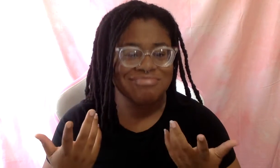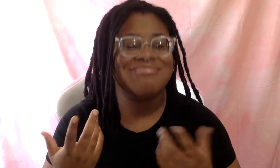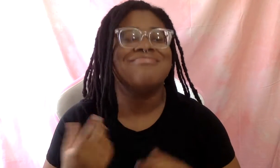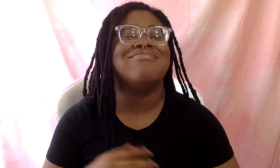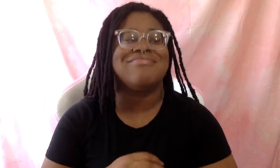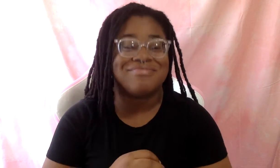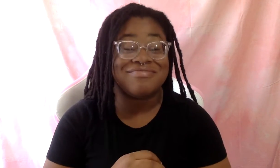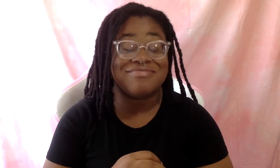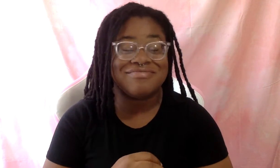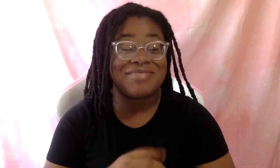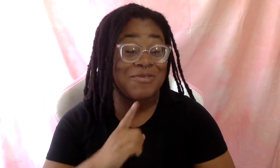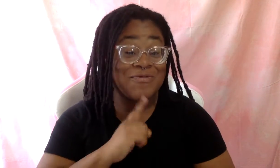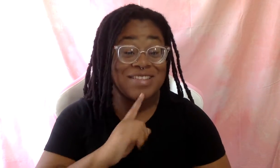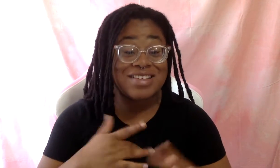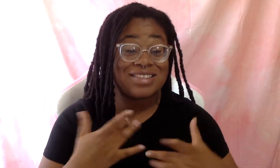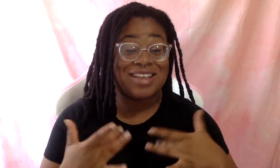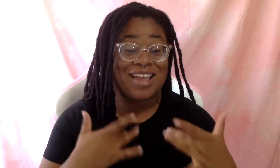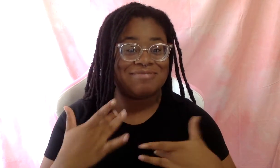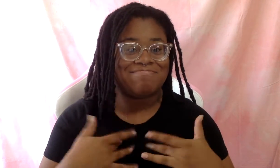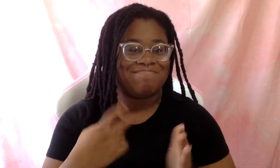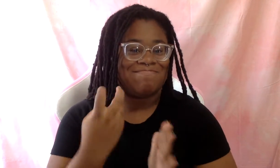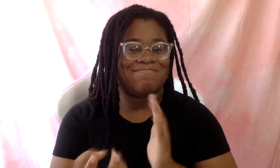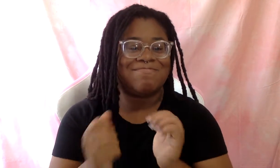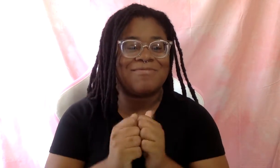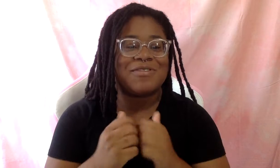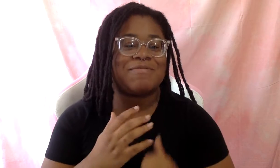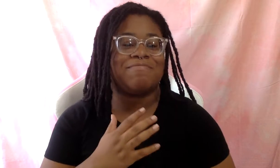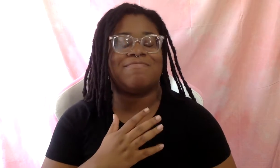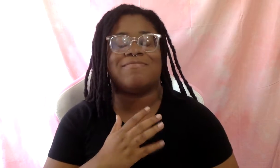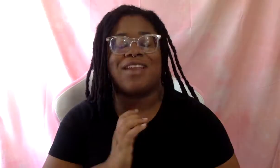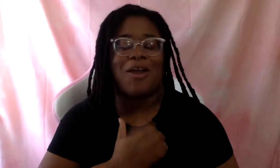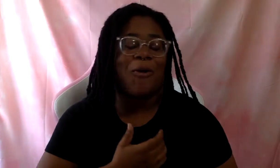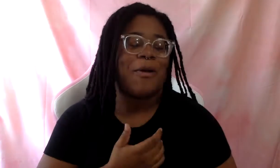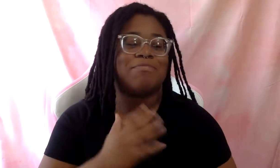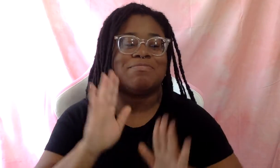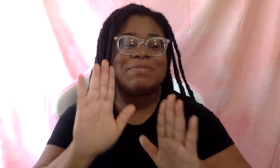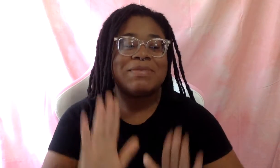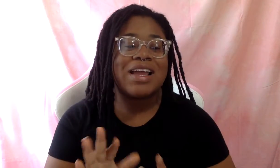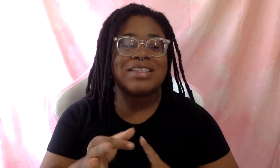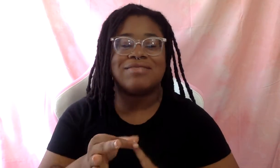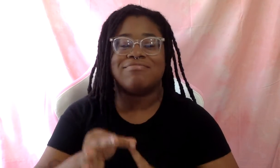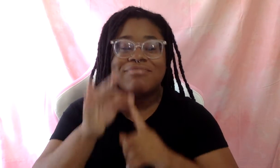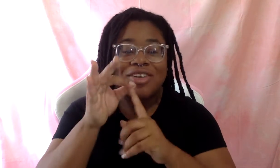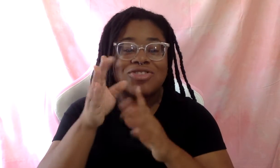And I'm excited to get into it with our amazing special guest today, Ra Ra Rollins.